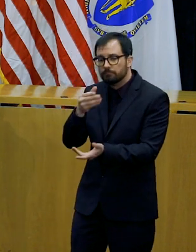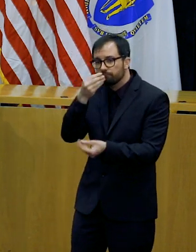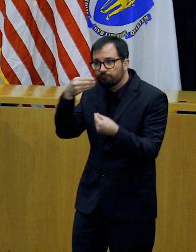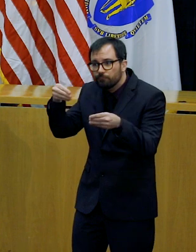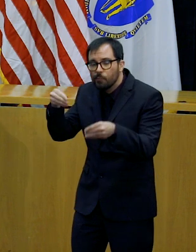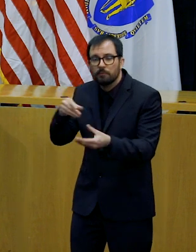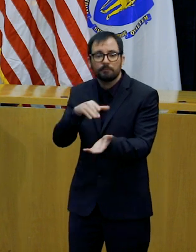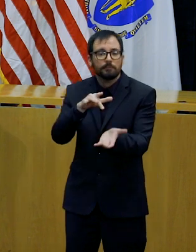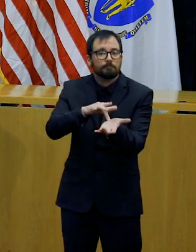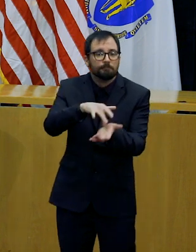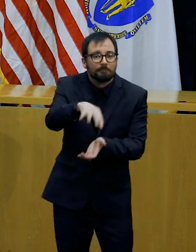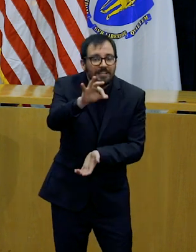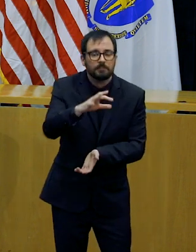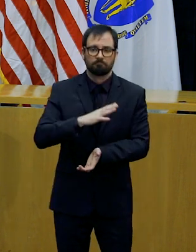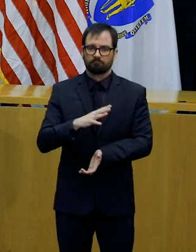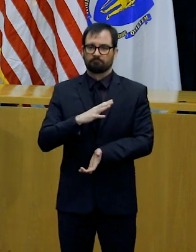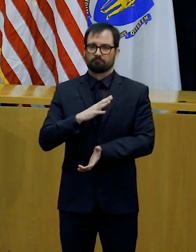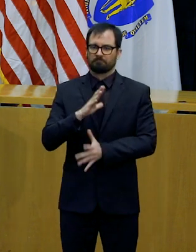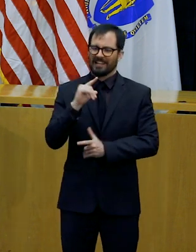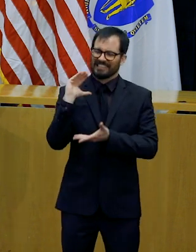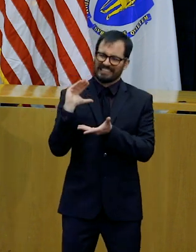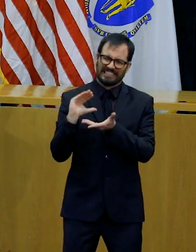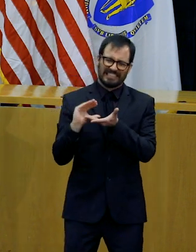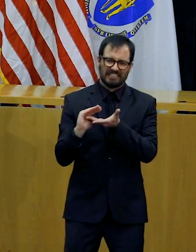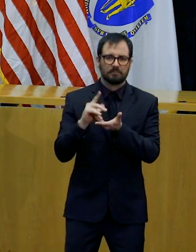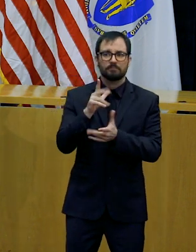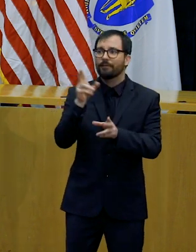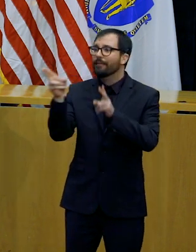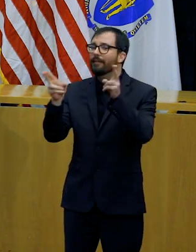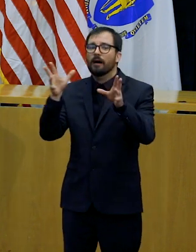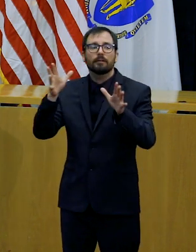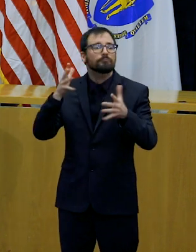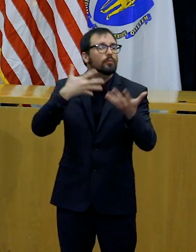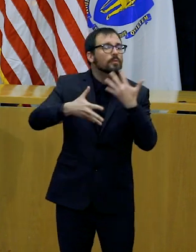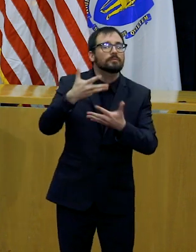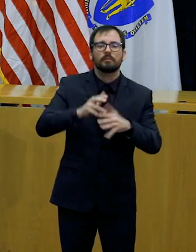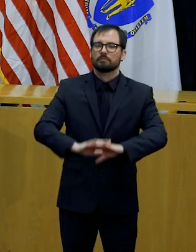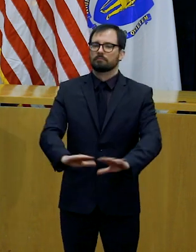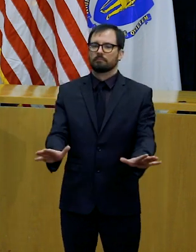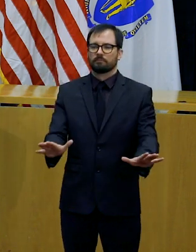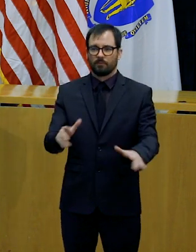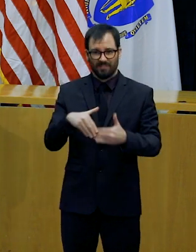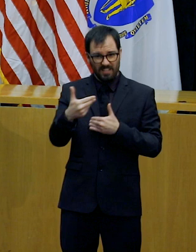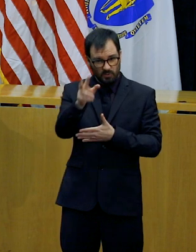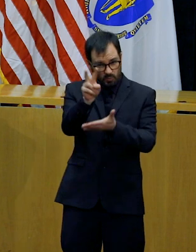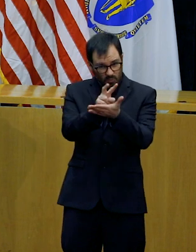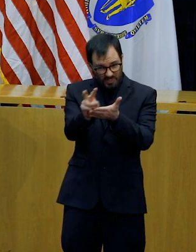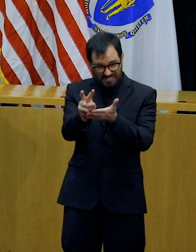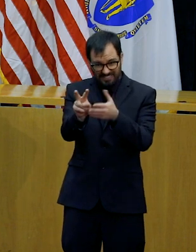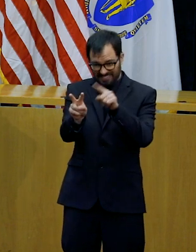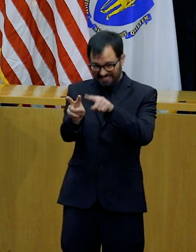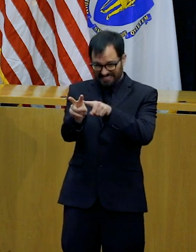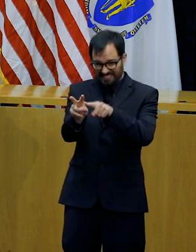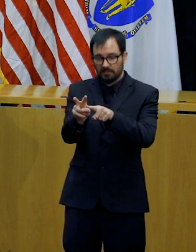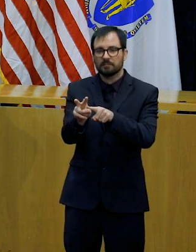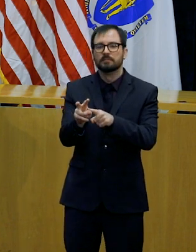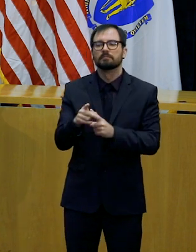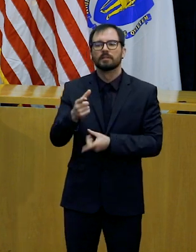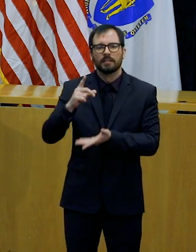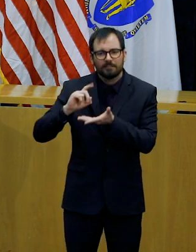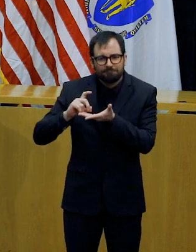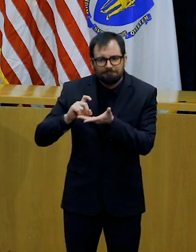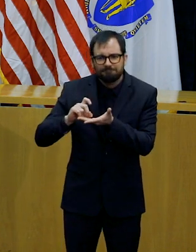weeks. Urging residents to practice social distancing and safe hygiene practices throughout their daily activities.